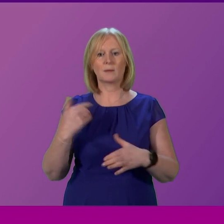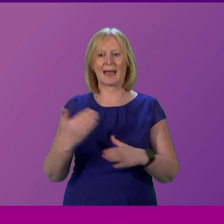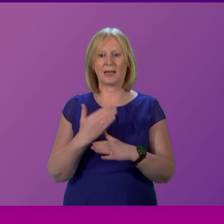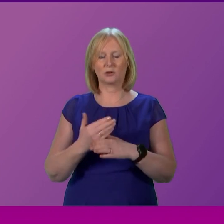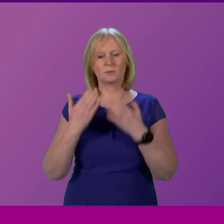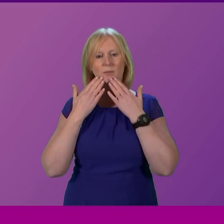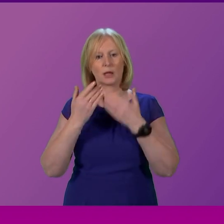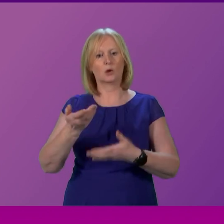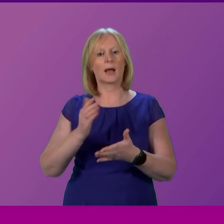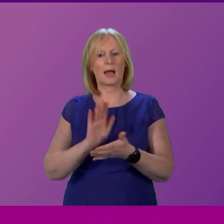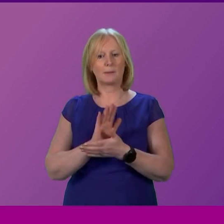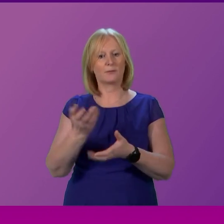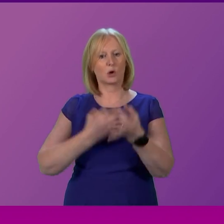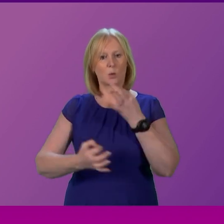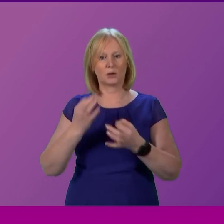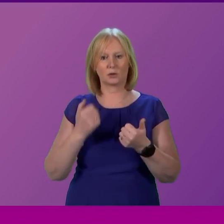from across the chamber.